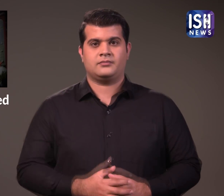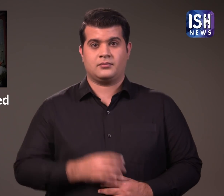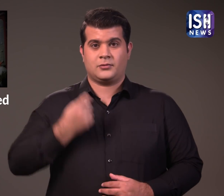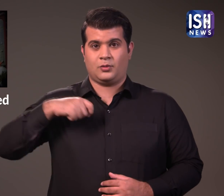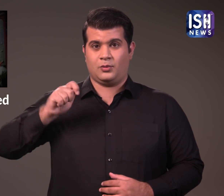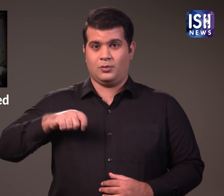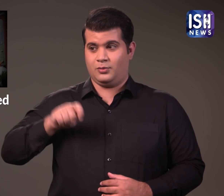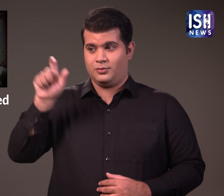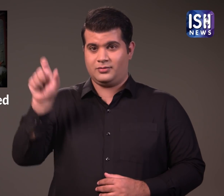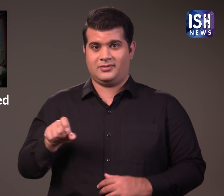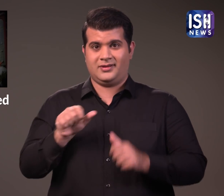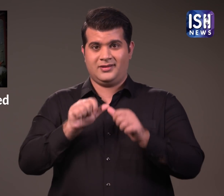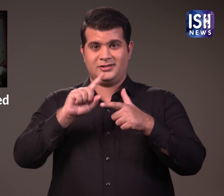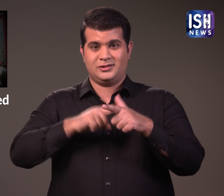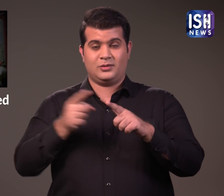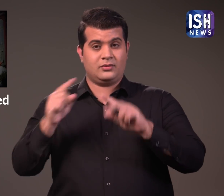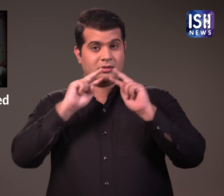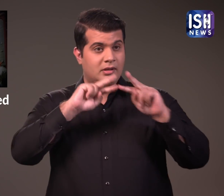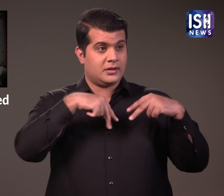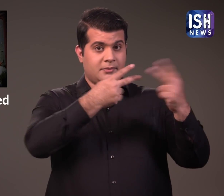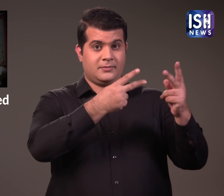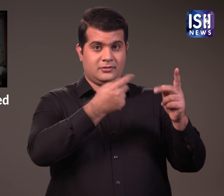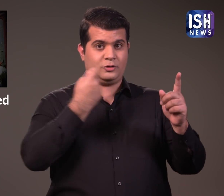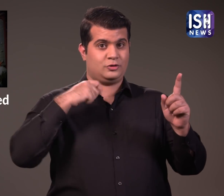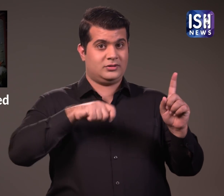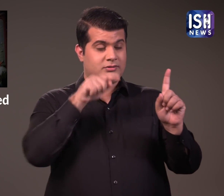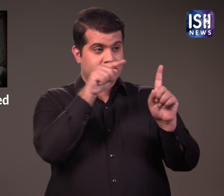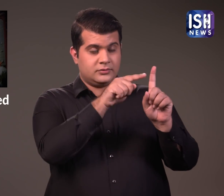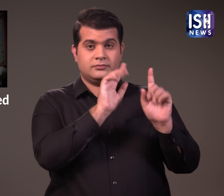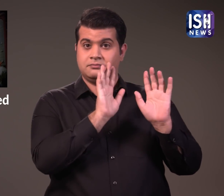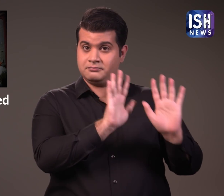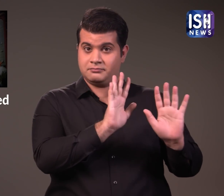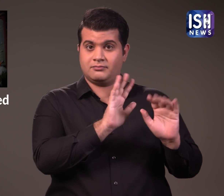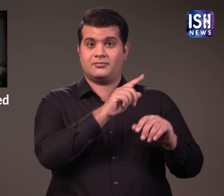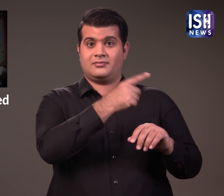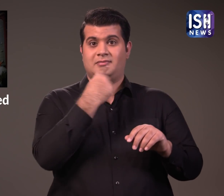Advocate Joy said, that to be proud of one's PM was a personal choice.